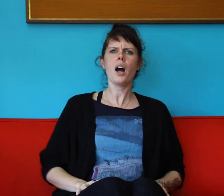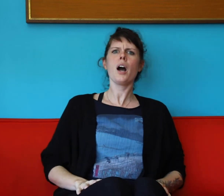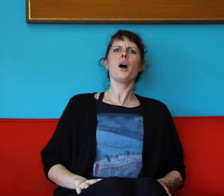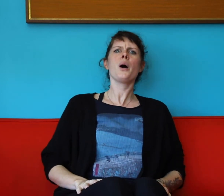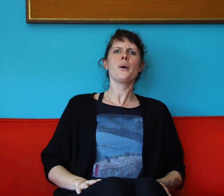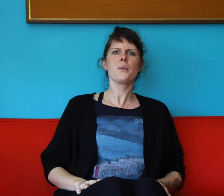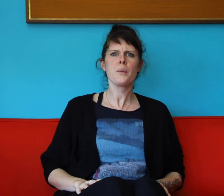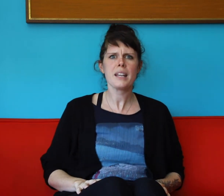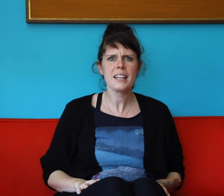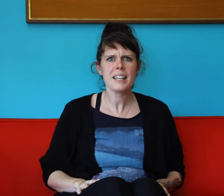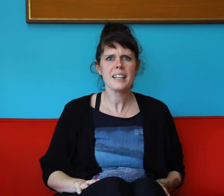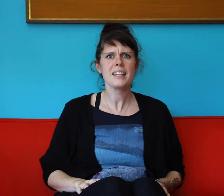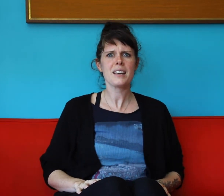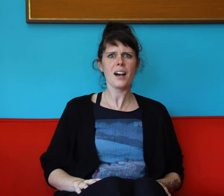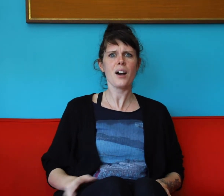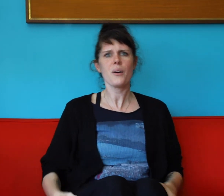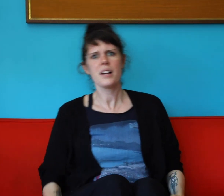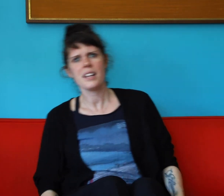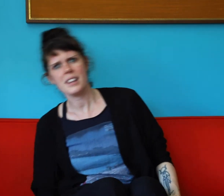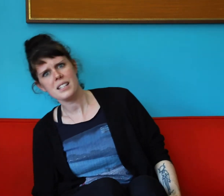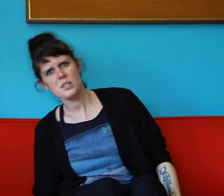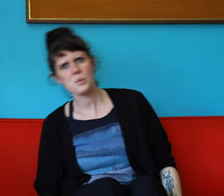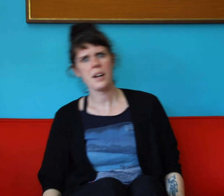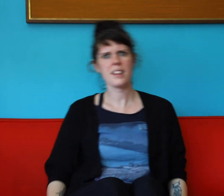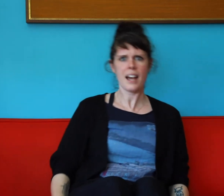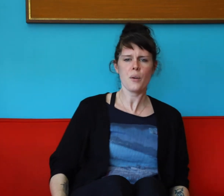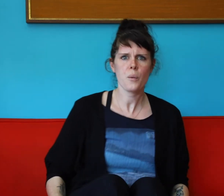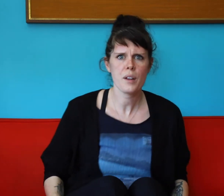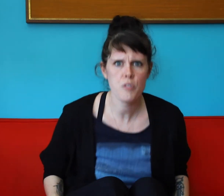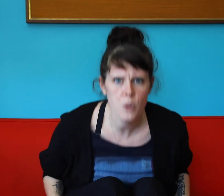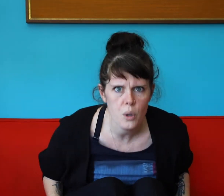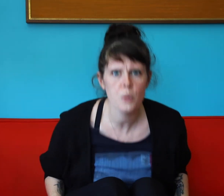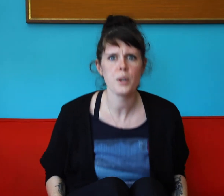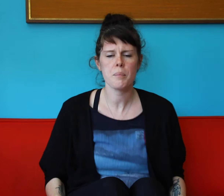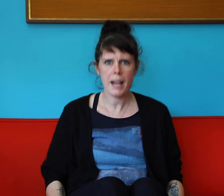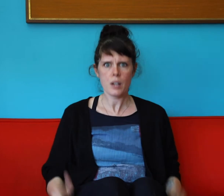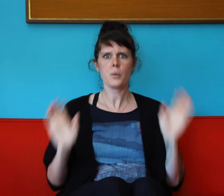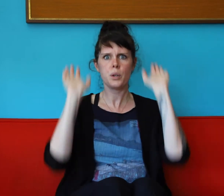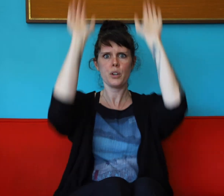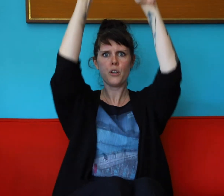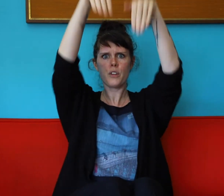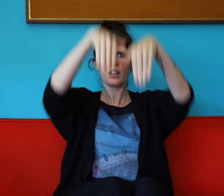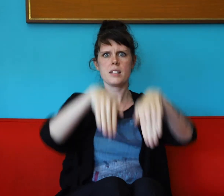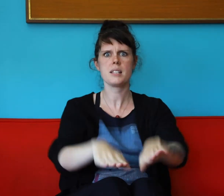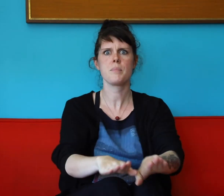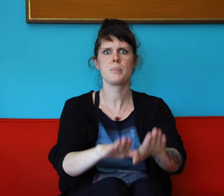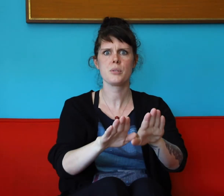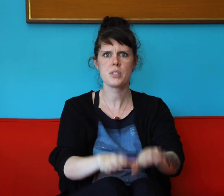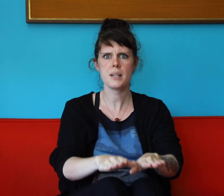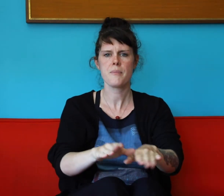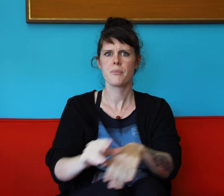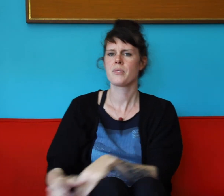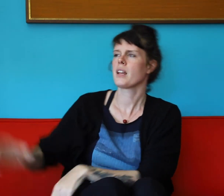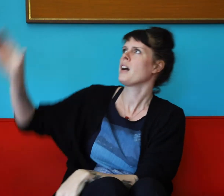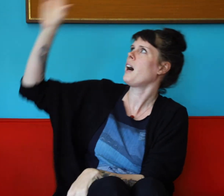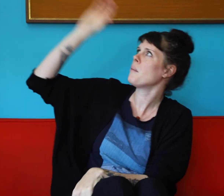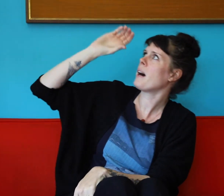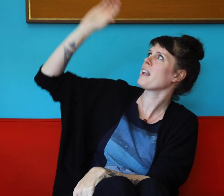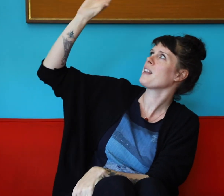Oh, we go this way, that way, forward, backward, over the deep blue sea. A bottle